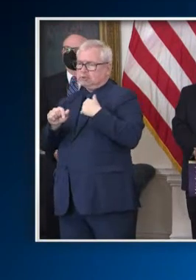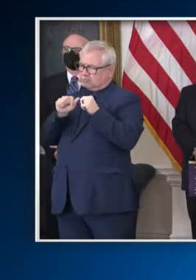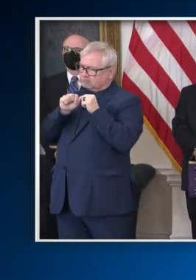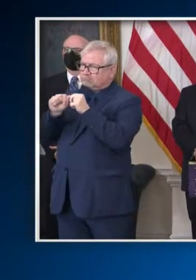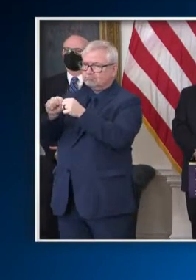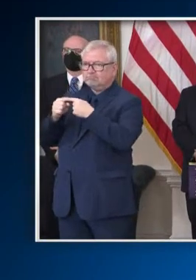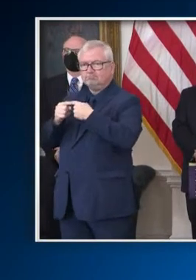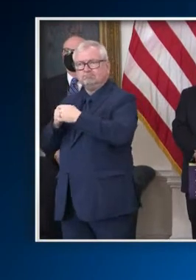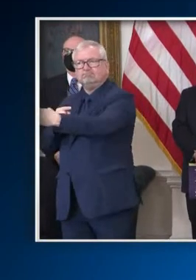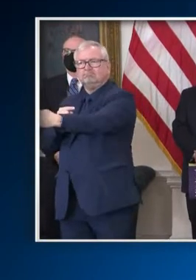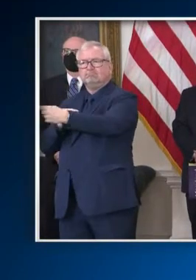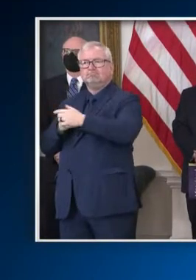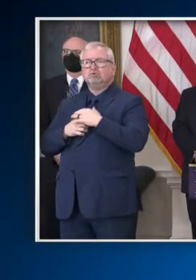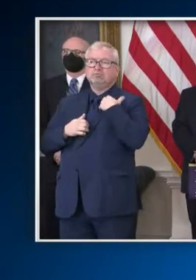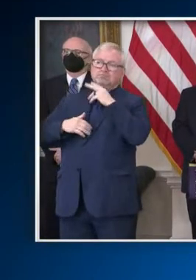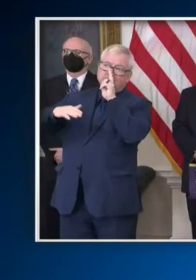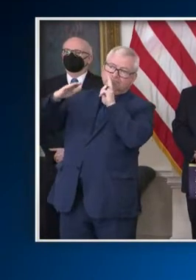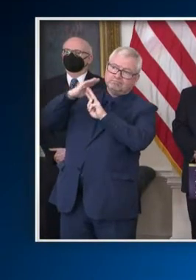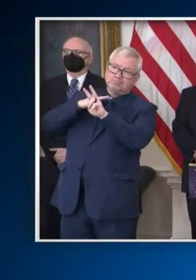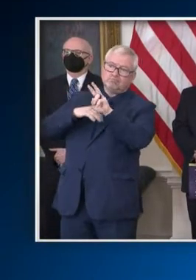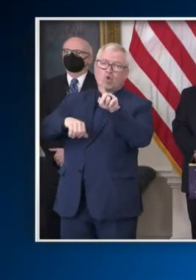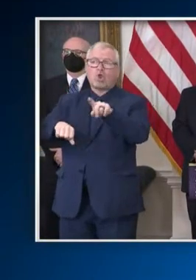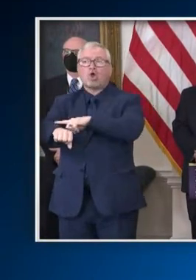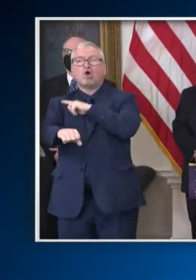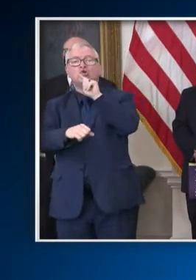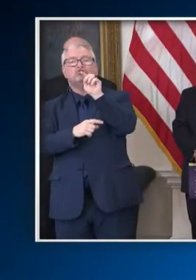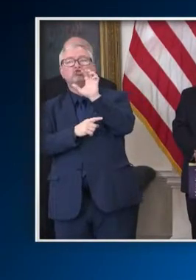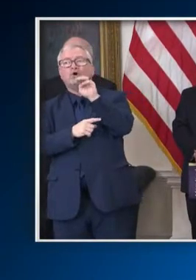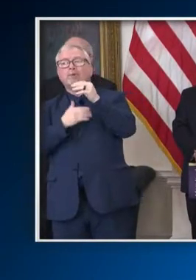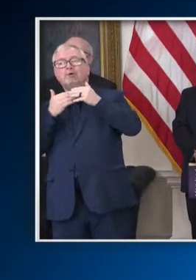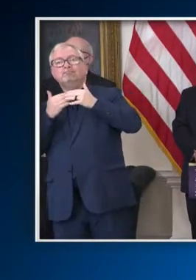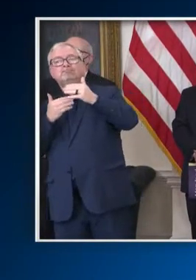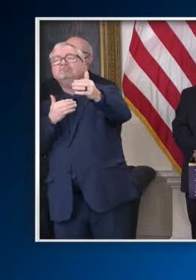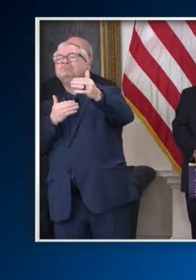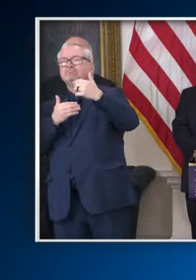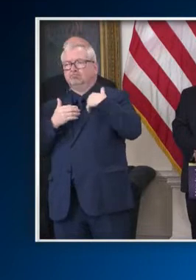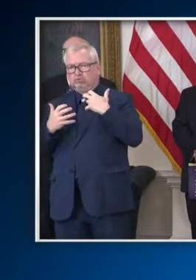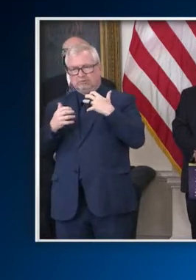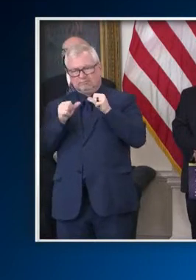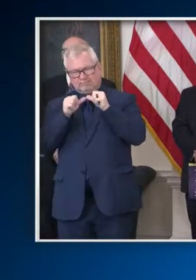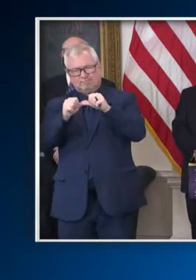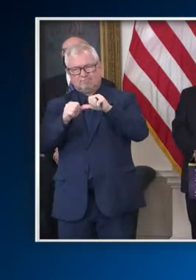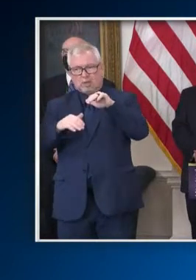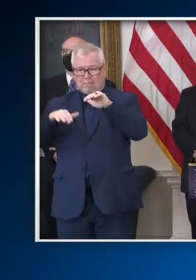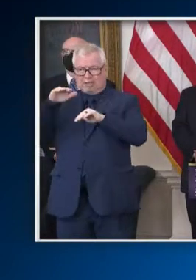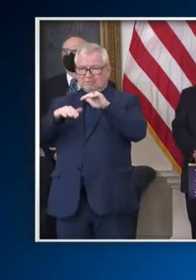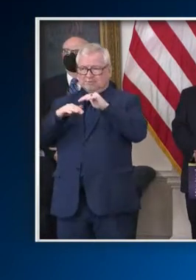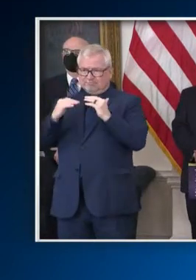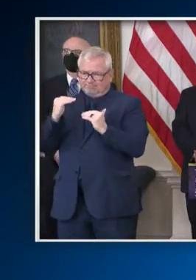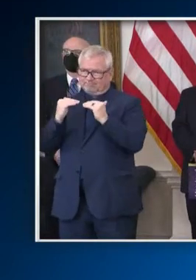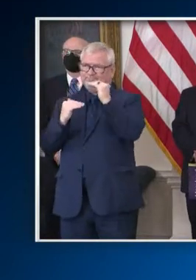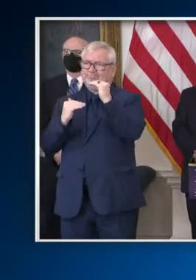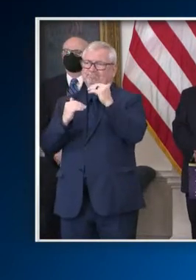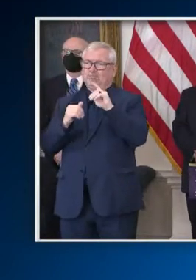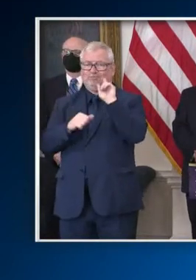projecting a long-term structurally balanced budget for the first time in nearly a quarter century.